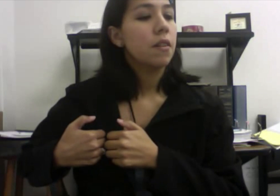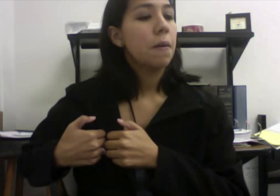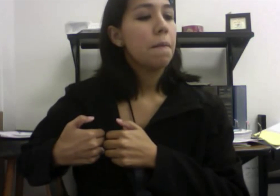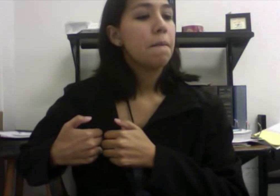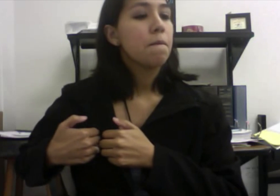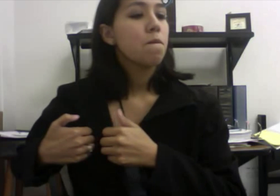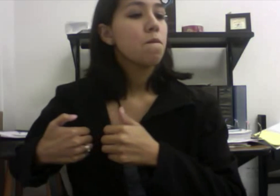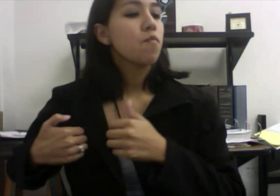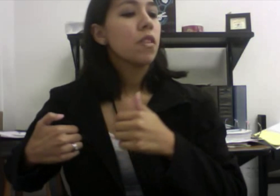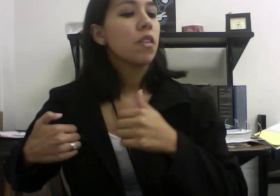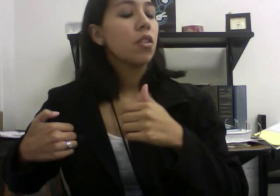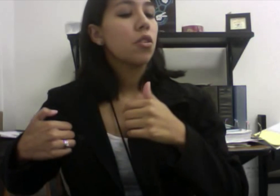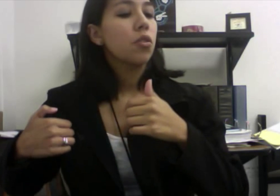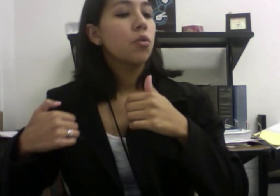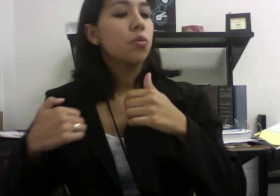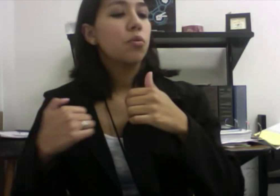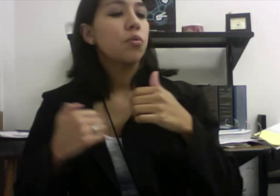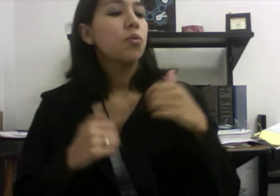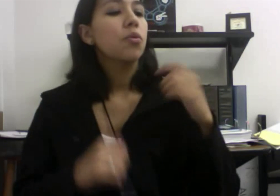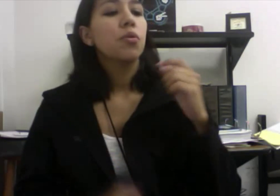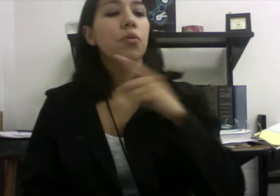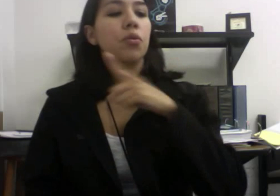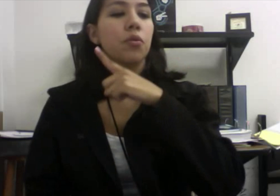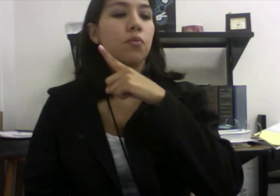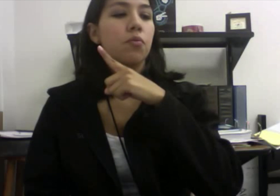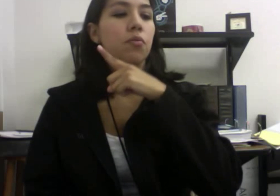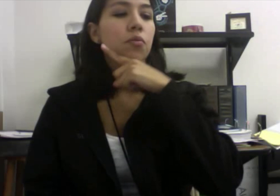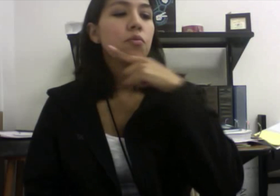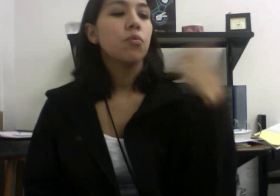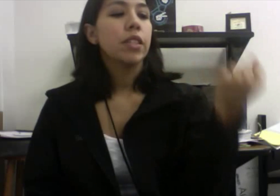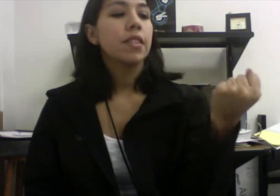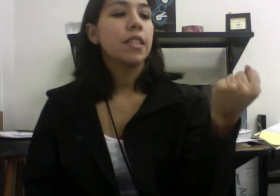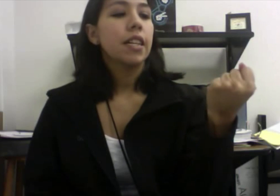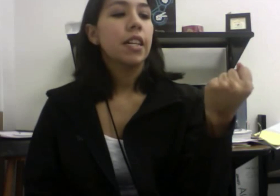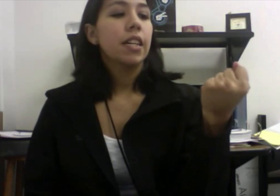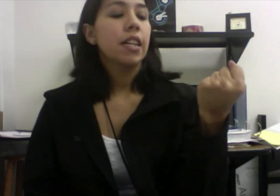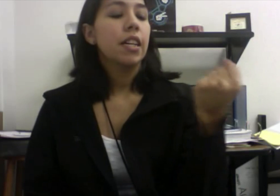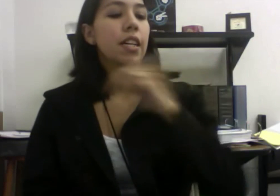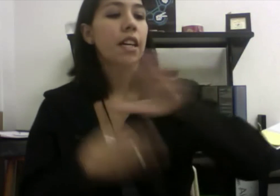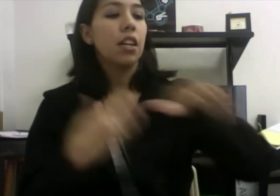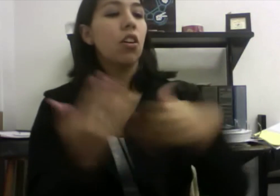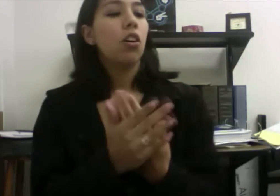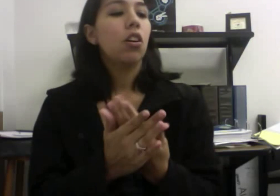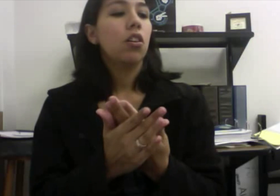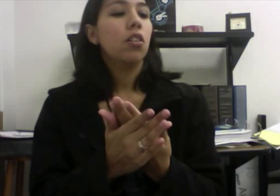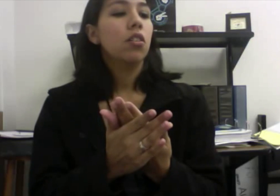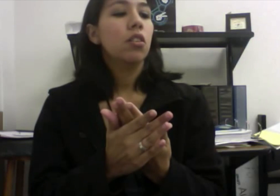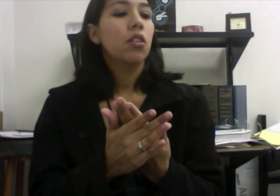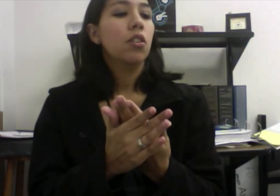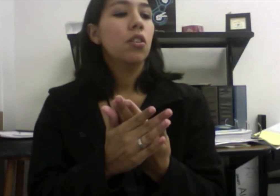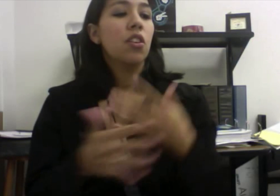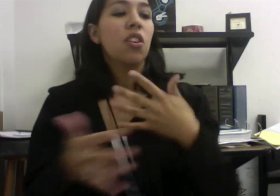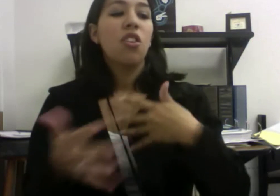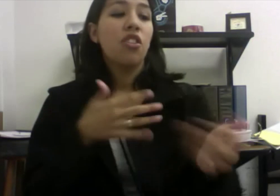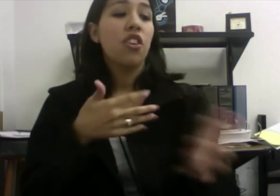risking it all, though